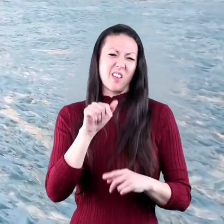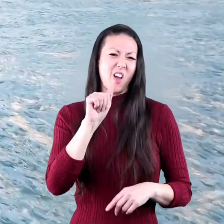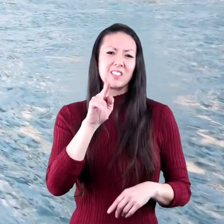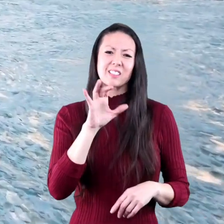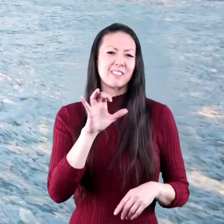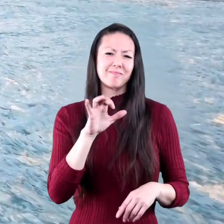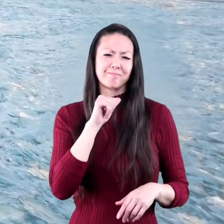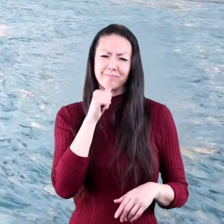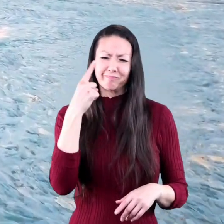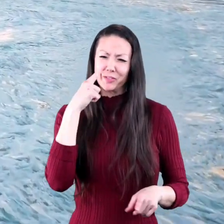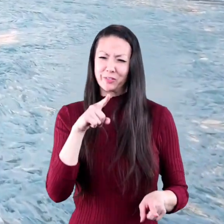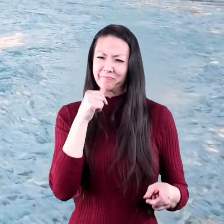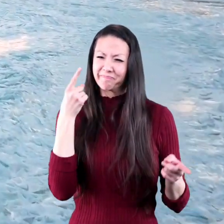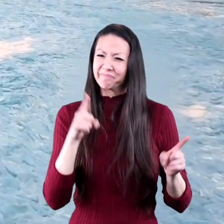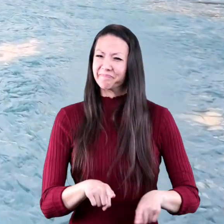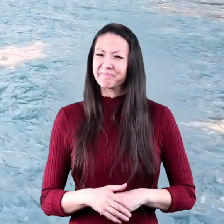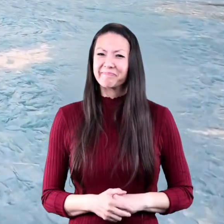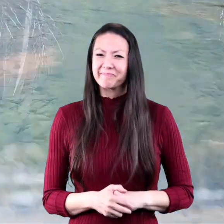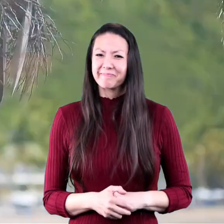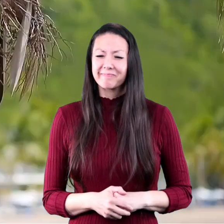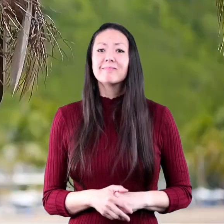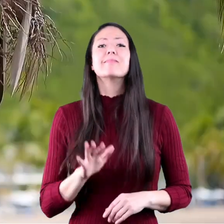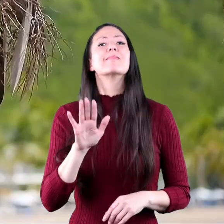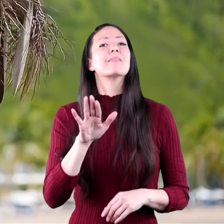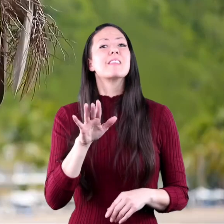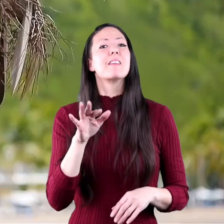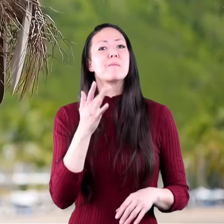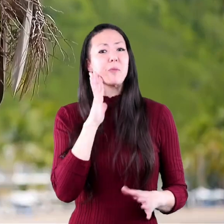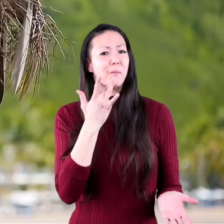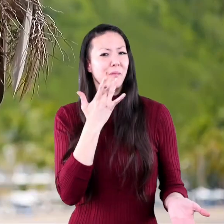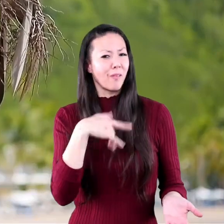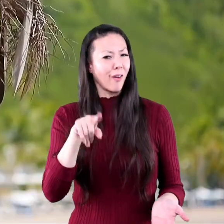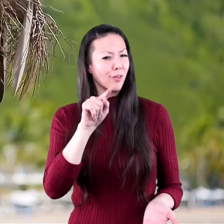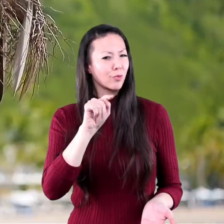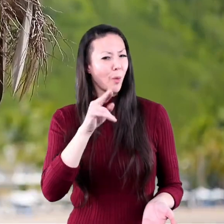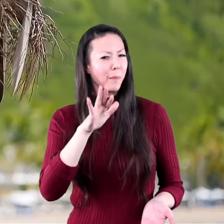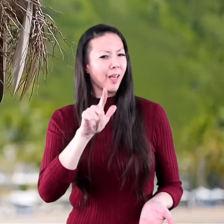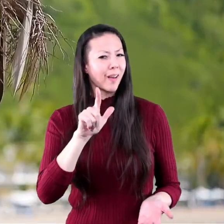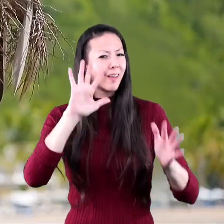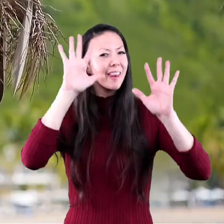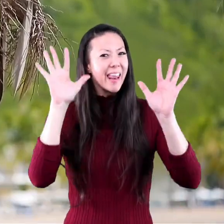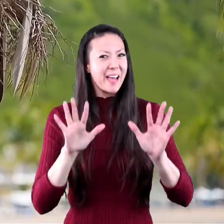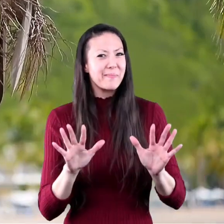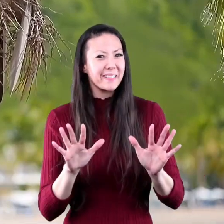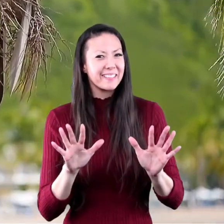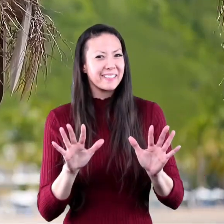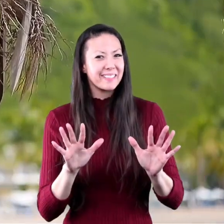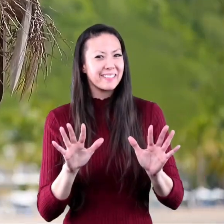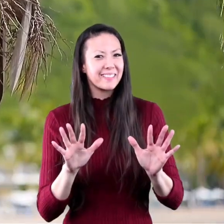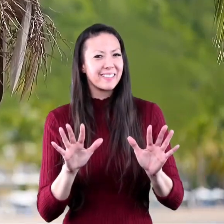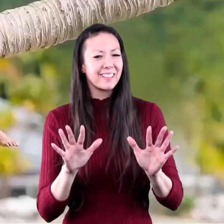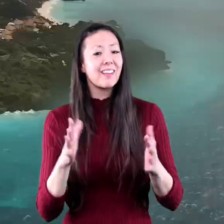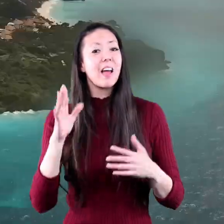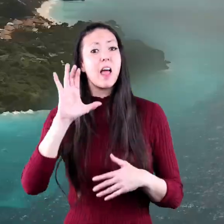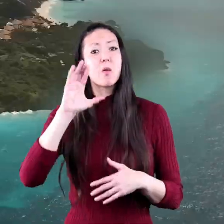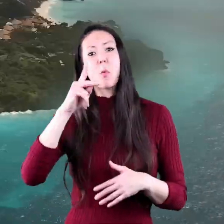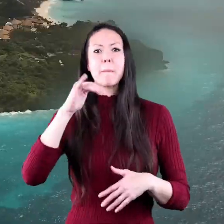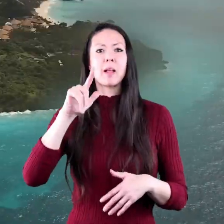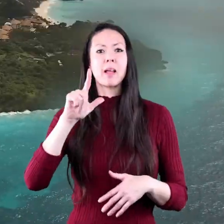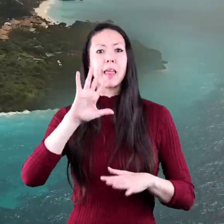is not the place for you. Instead, you may prefer a tropical climate. A tropical climate is